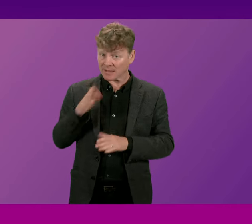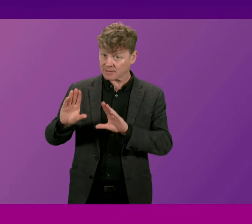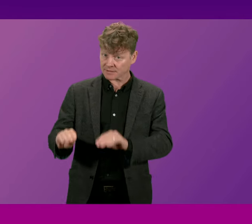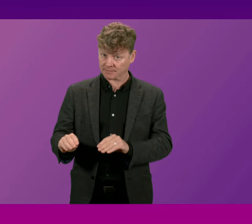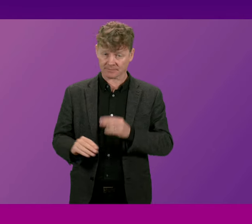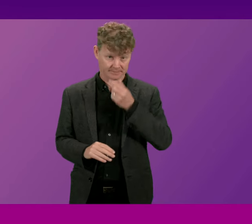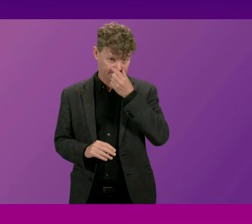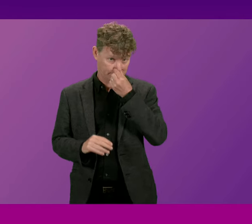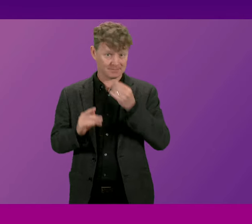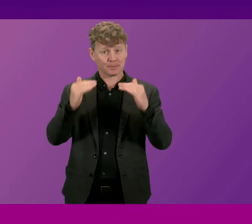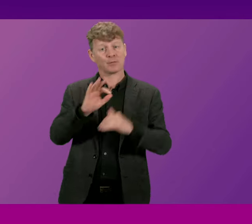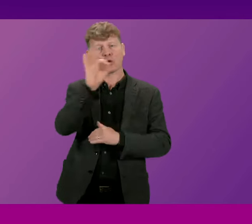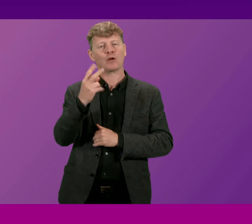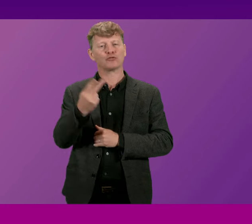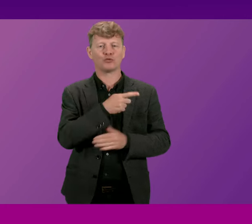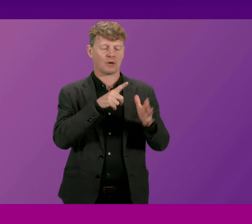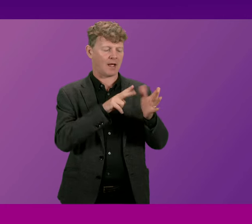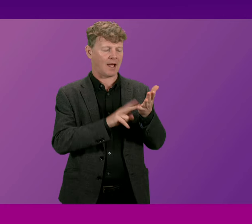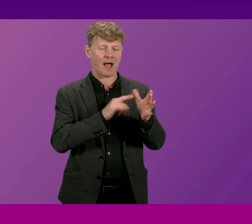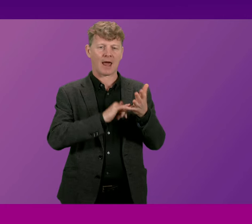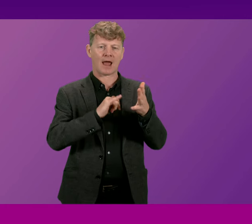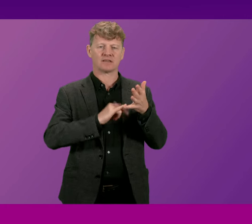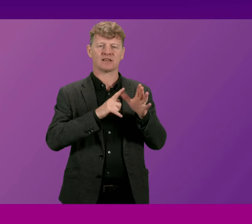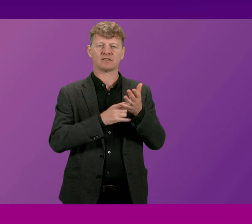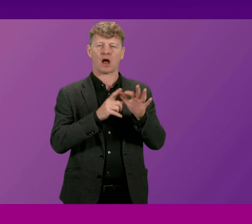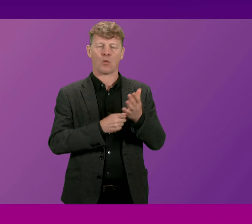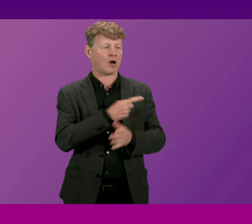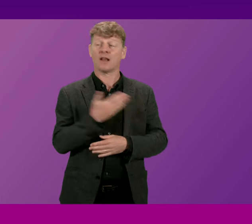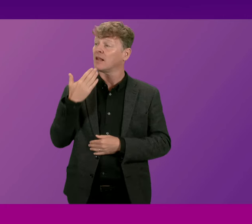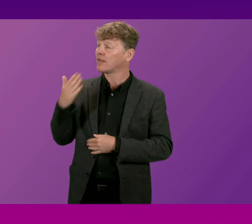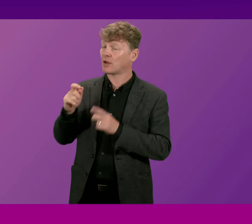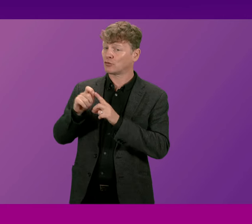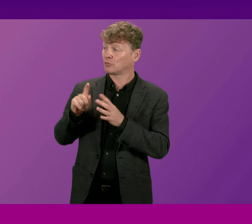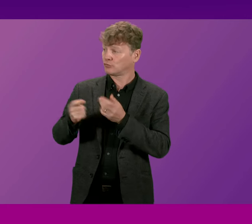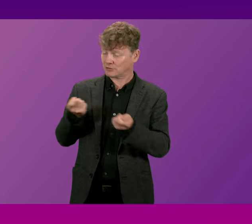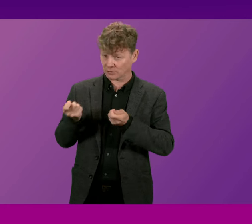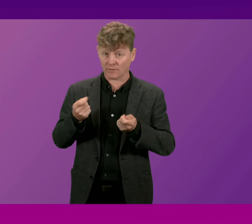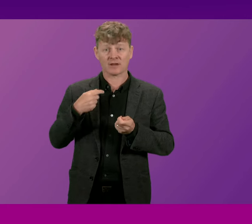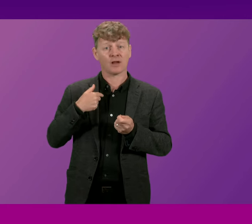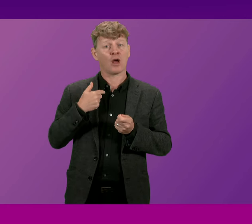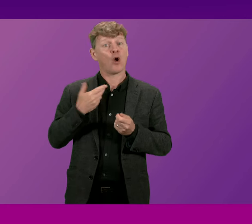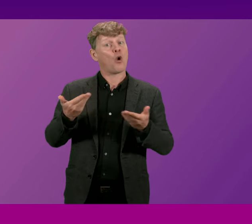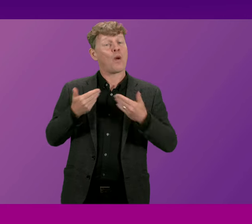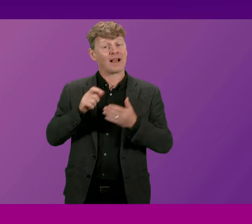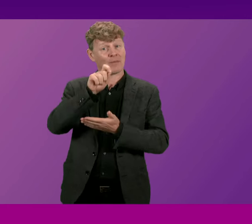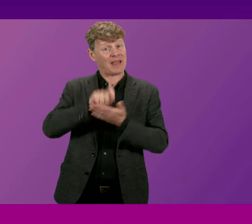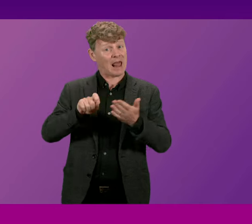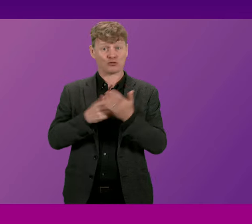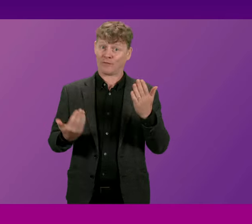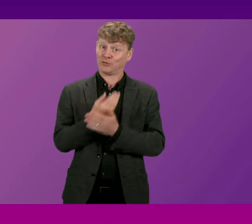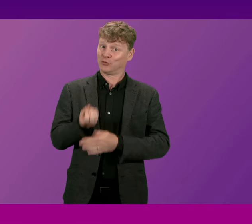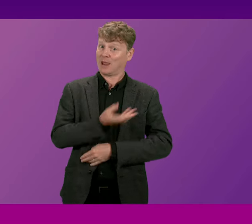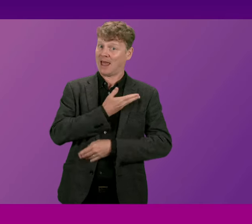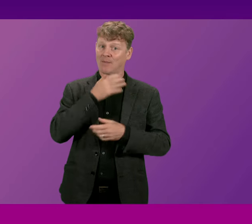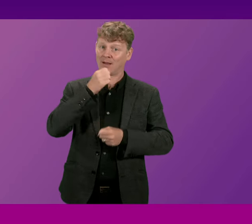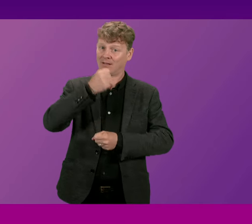We move to question two and I call Anna Sarwar. Thank you Presiding officer. can I take this opportunity to welcome the election of a new Luque Labour government and to